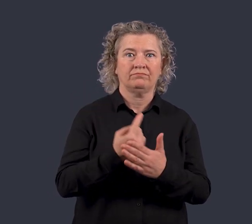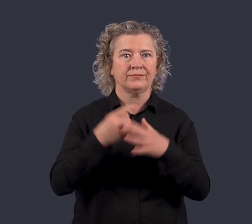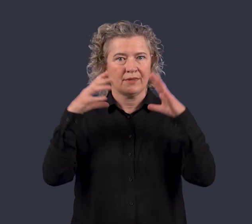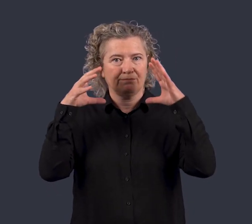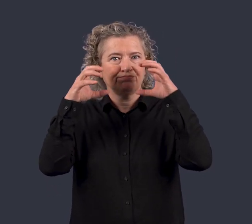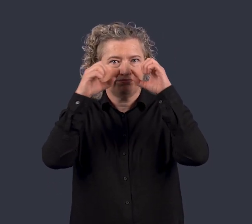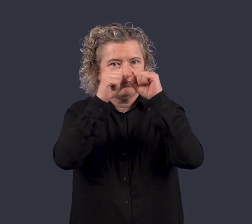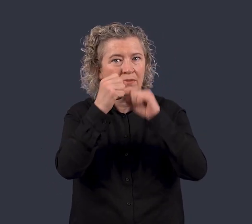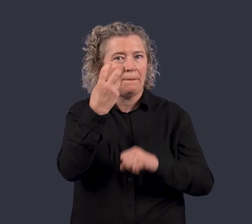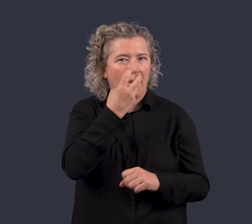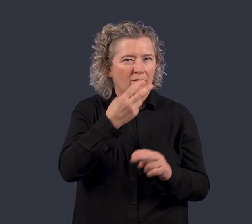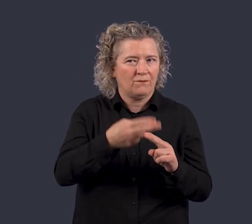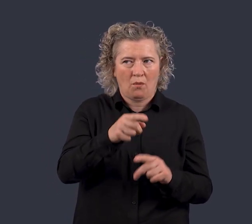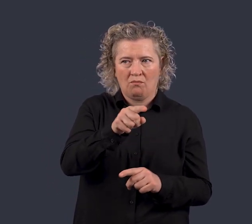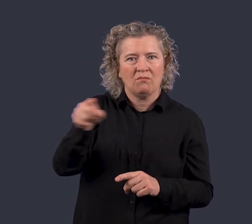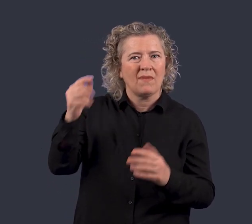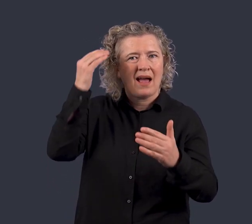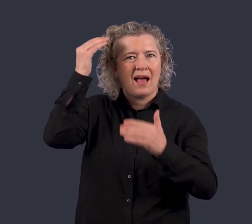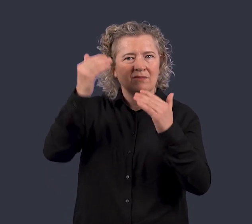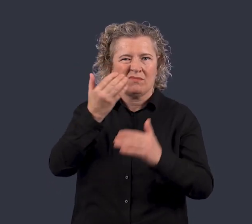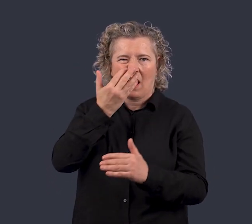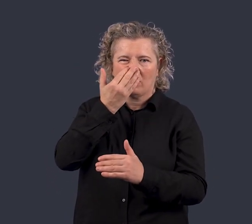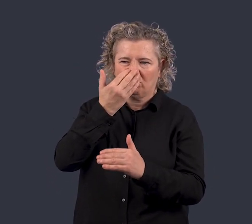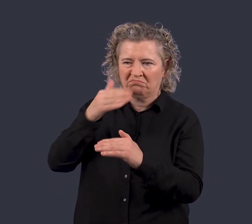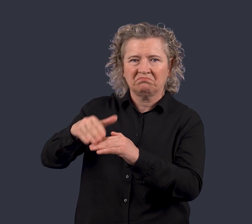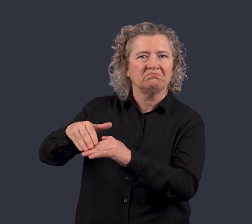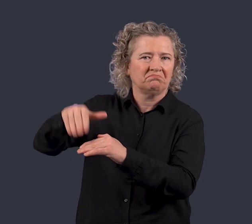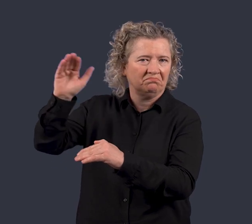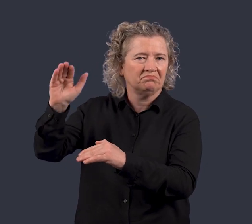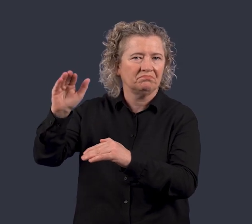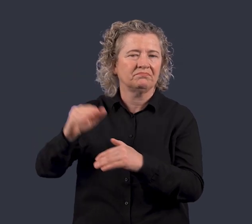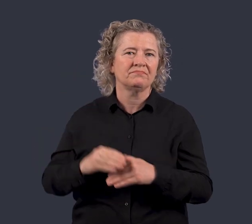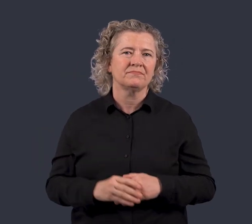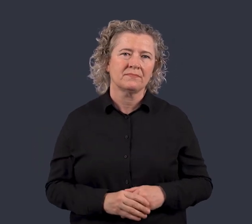IRDs are the leading cause of blindness in working aged adults.